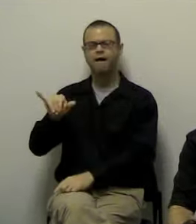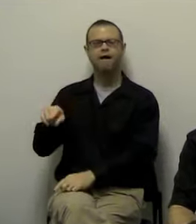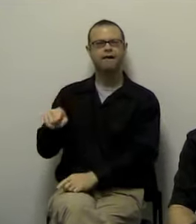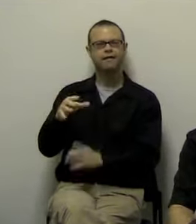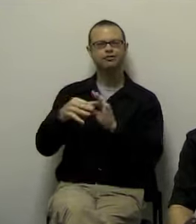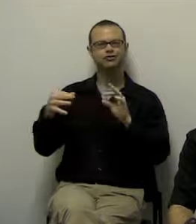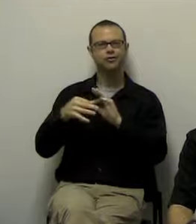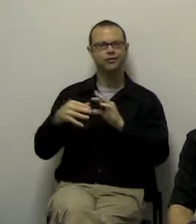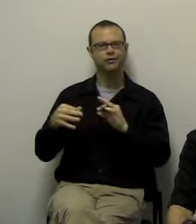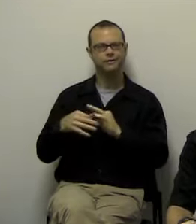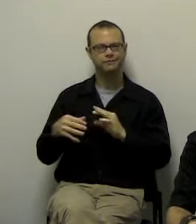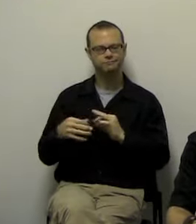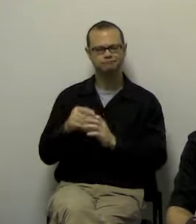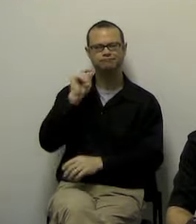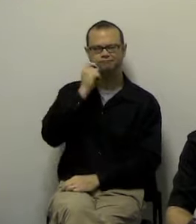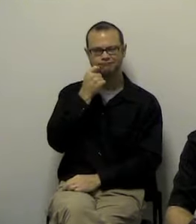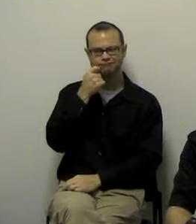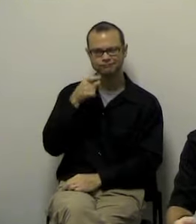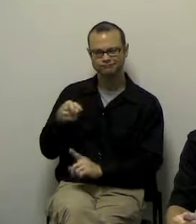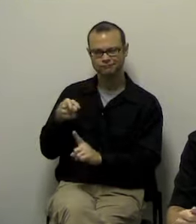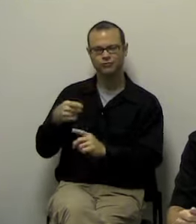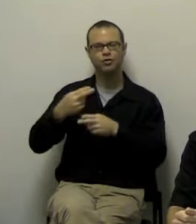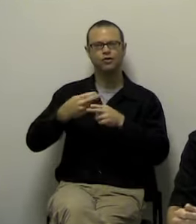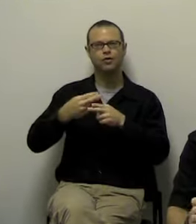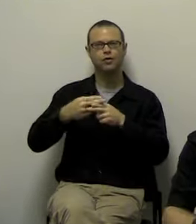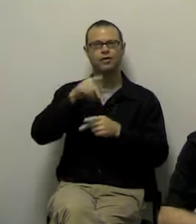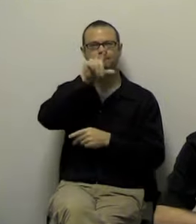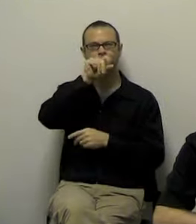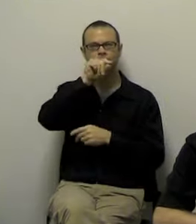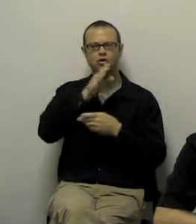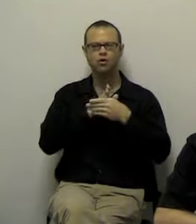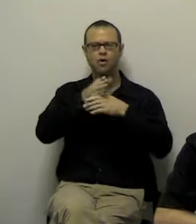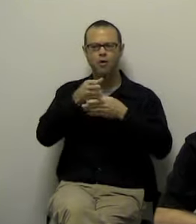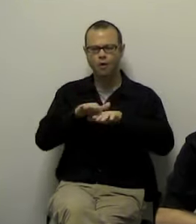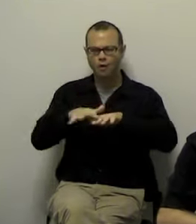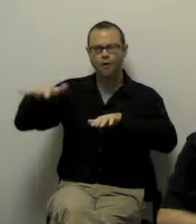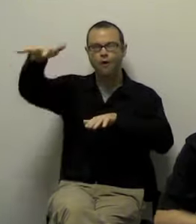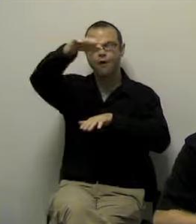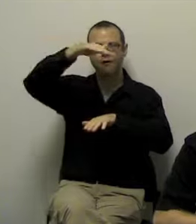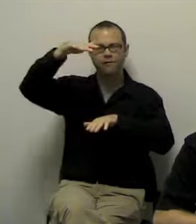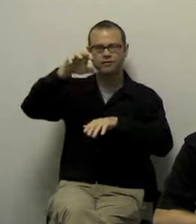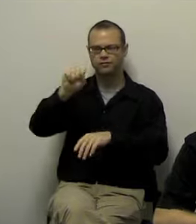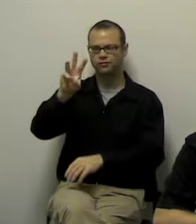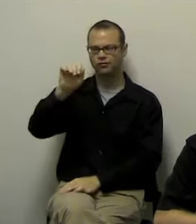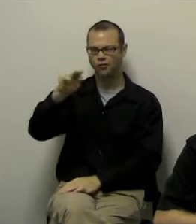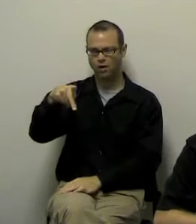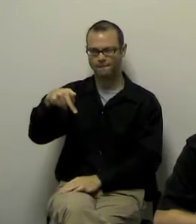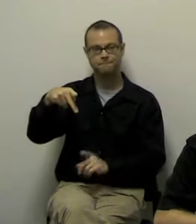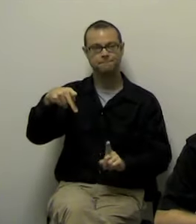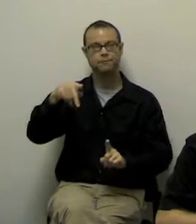but it has a good meaning. It's the bird over the swamp. There was a bird who lived in a rotten tree in the swamp. It was